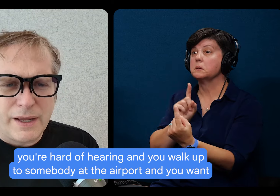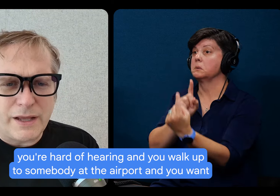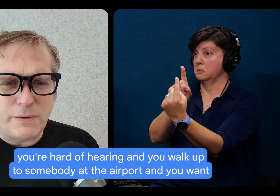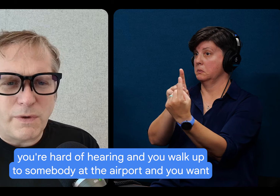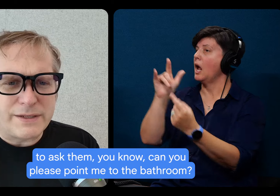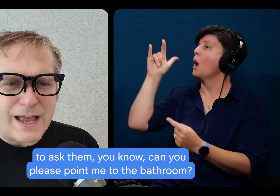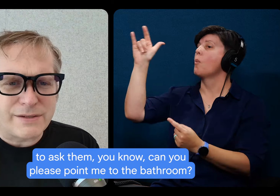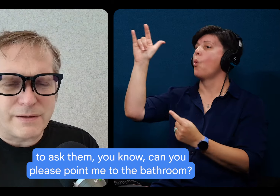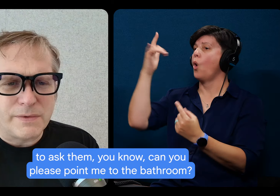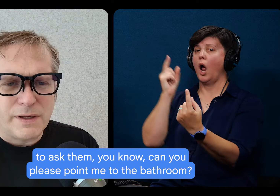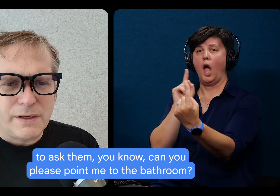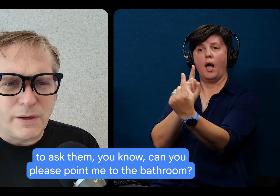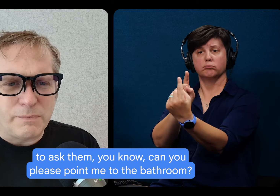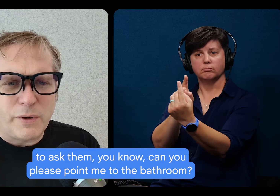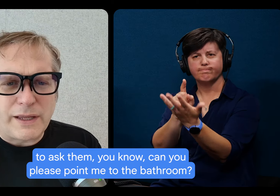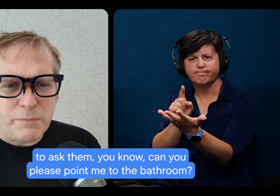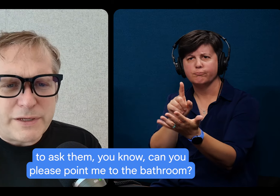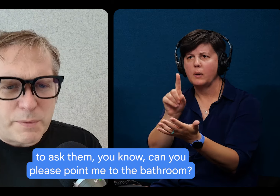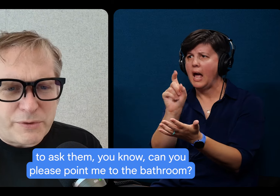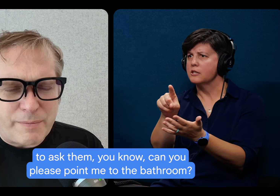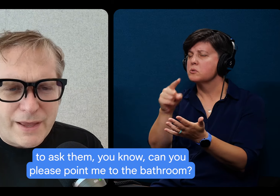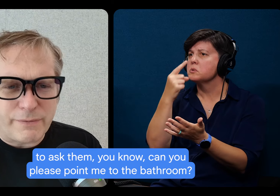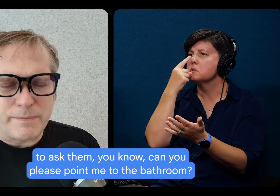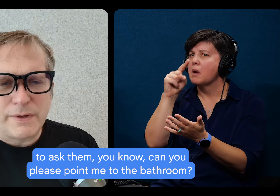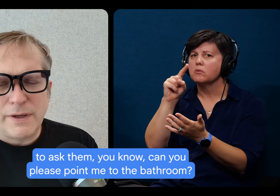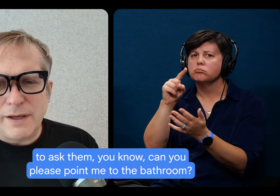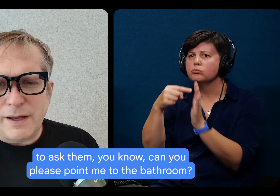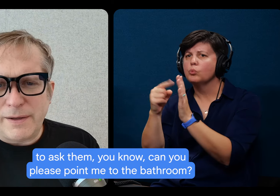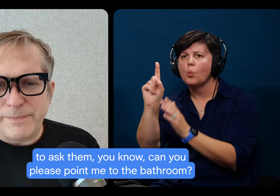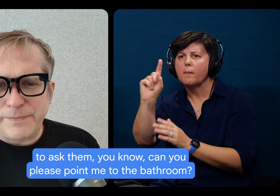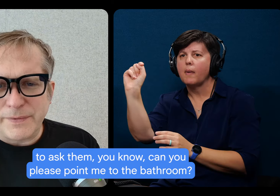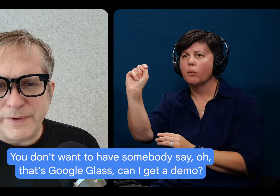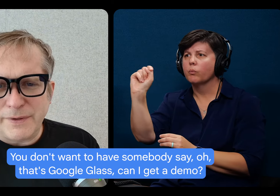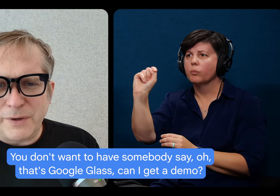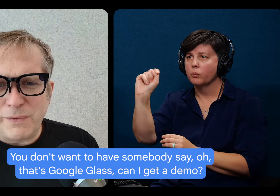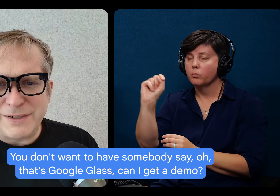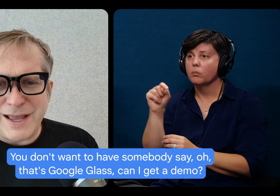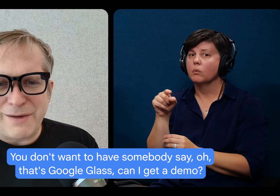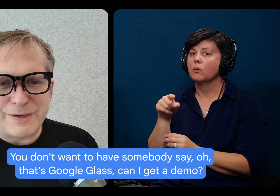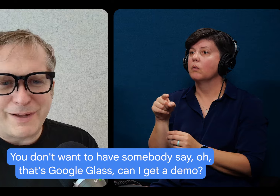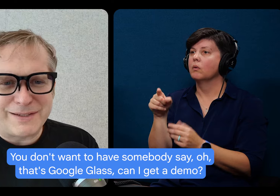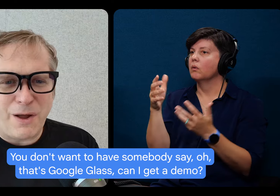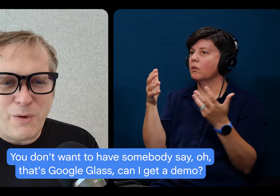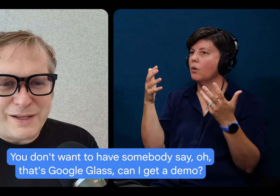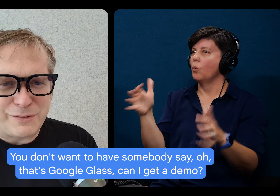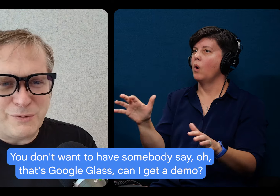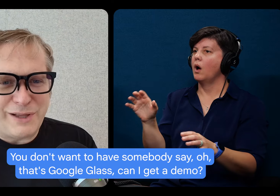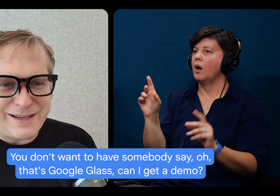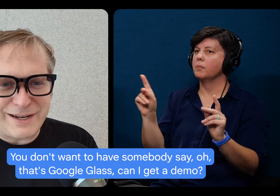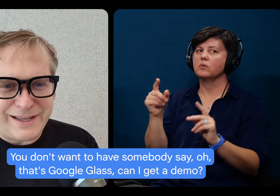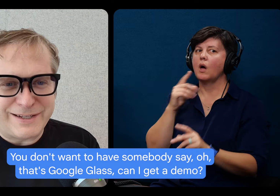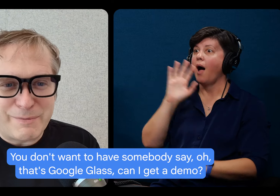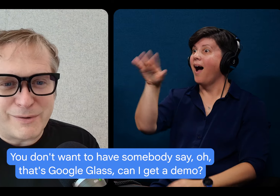and you want to ask them, you know, can you please pull me to the bathroom? You don't want to have somebody say, oh, that's